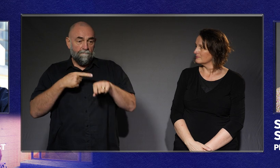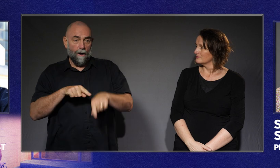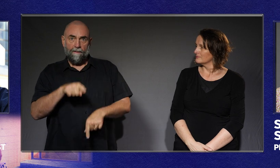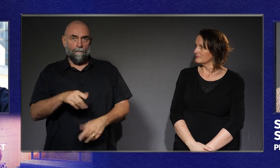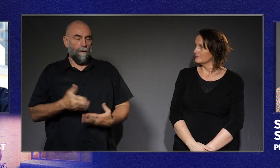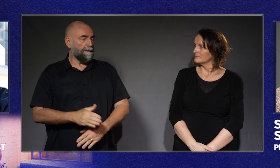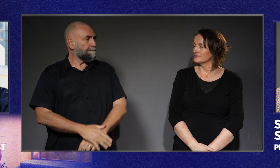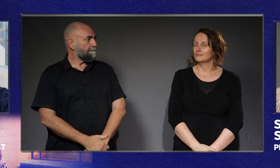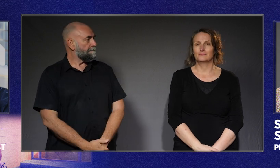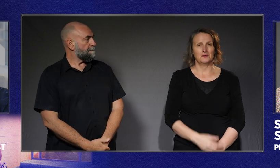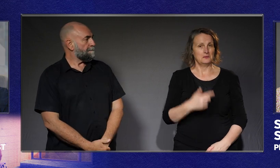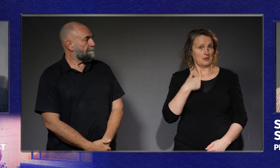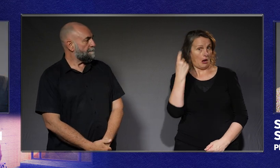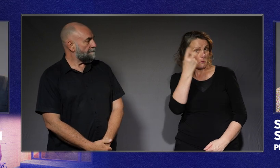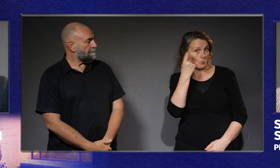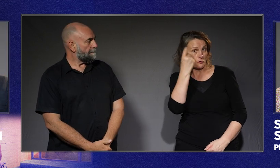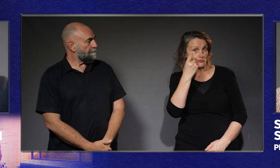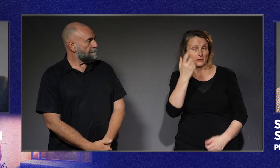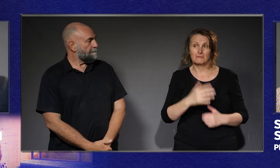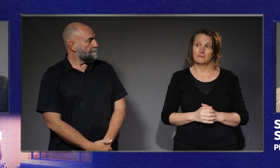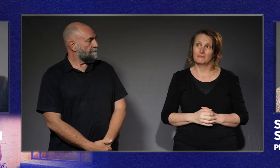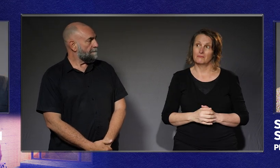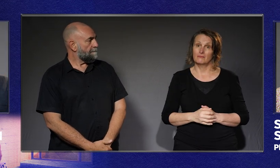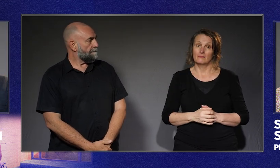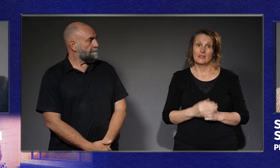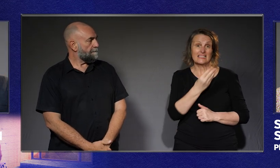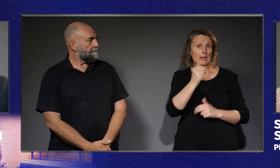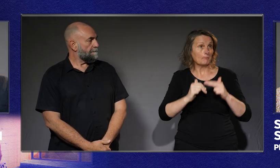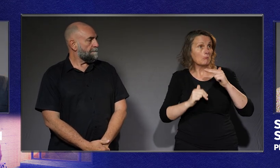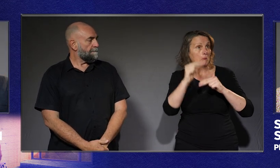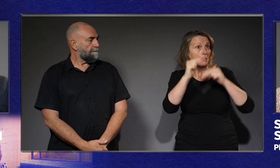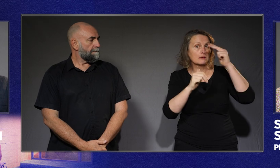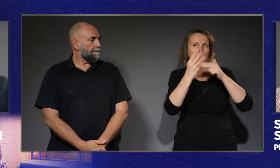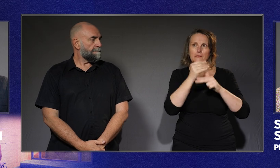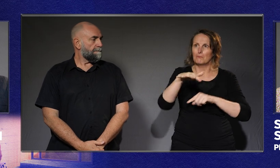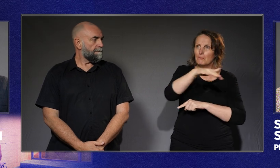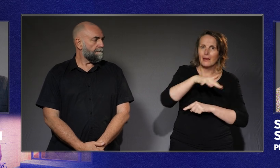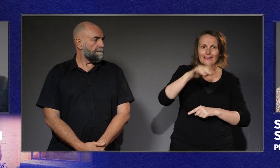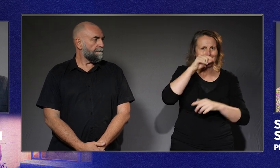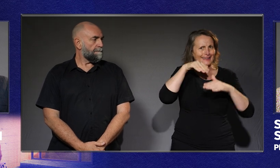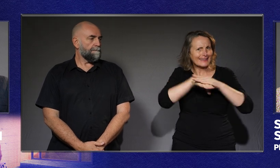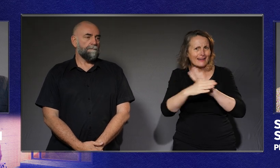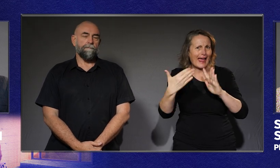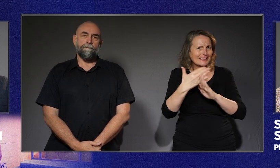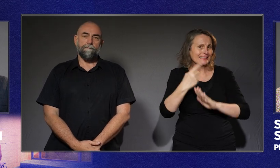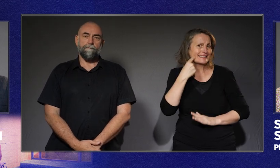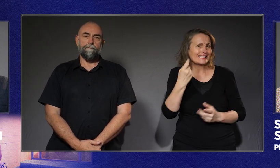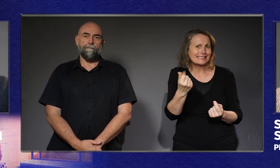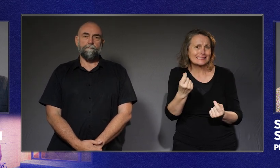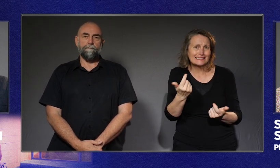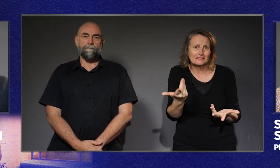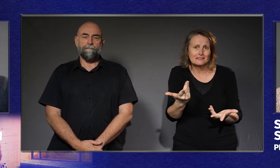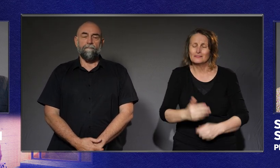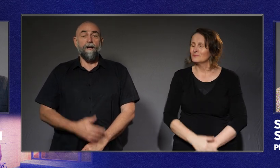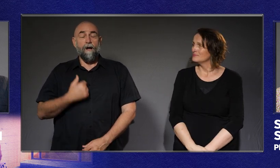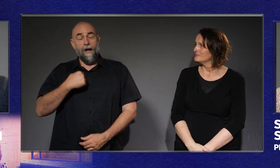wondering, are there places getting access right without lengthy legal battles? One place that comes to mind is the Opera House